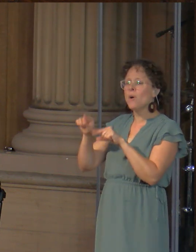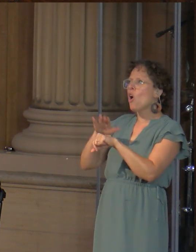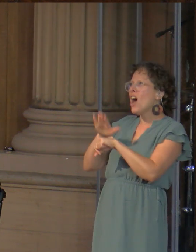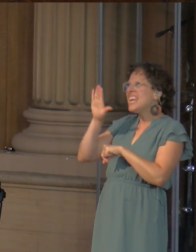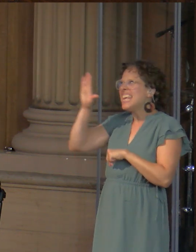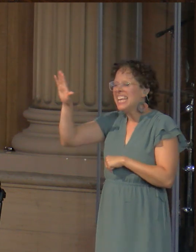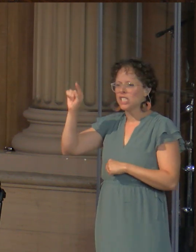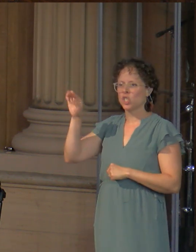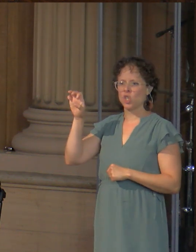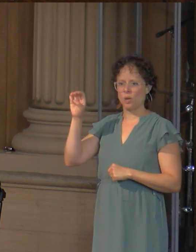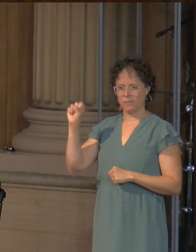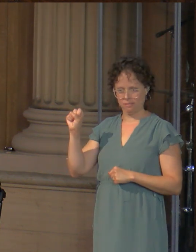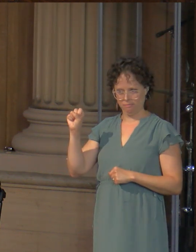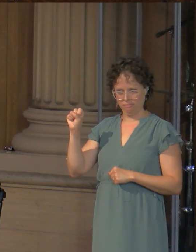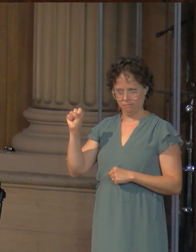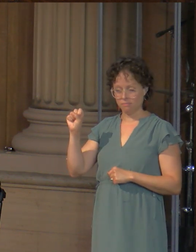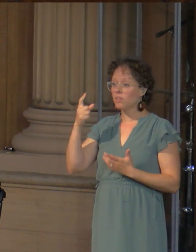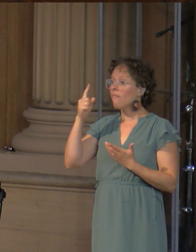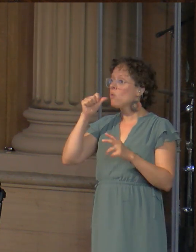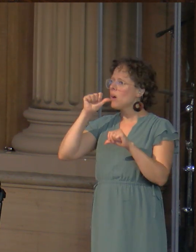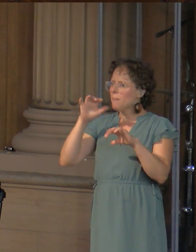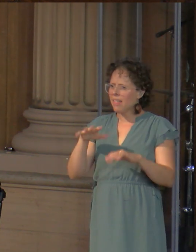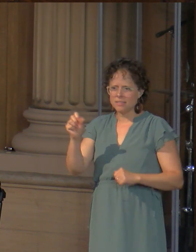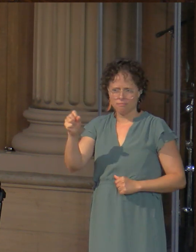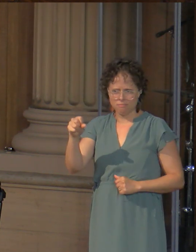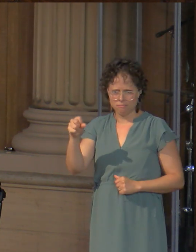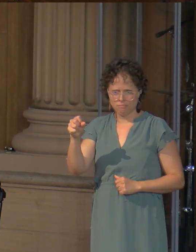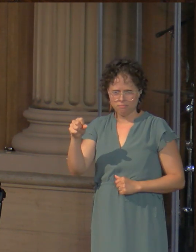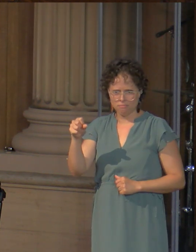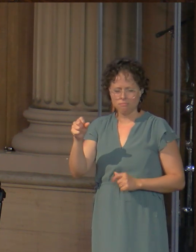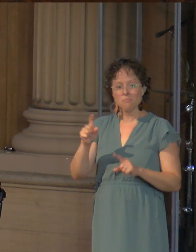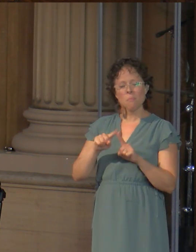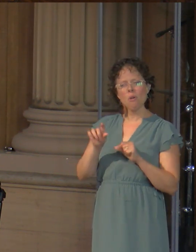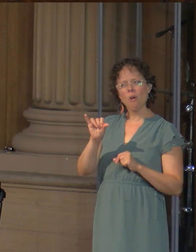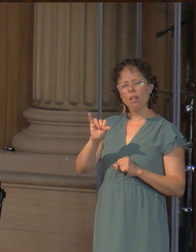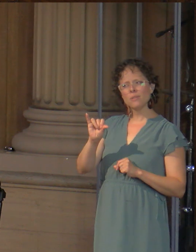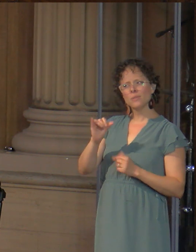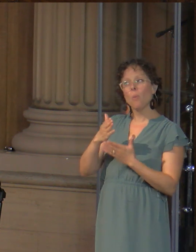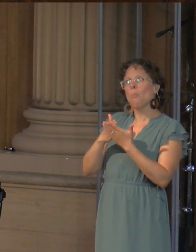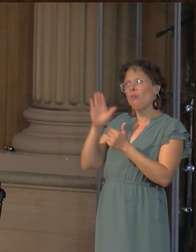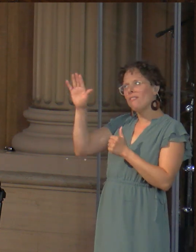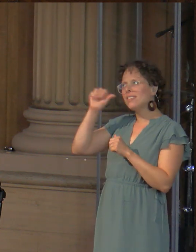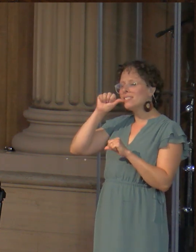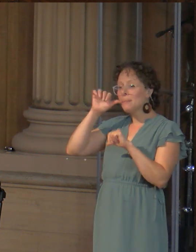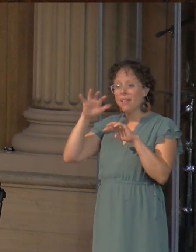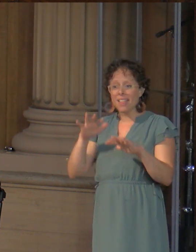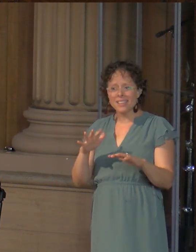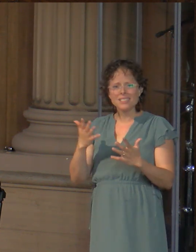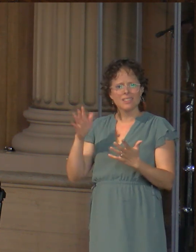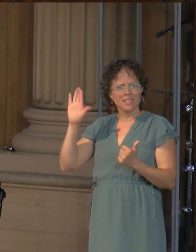Yes, to bless. But also part of his blessing is his good reign over us.